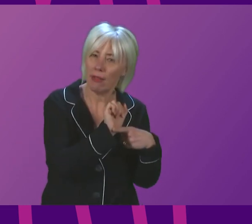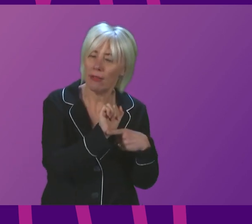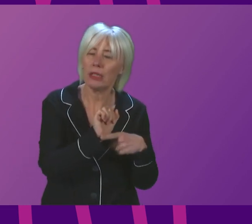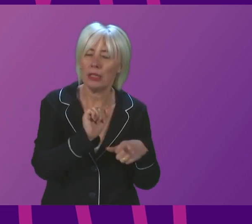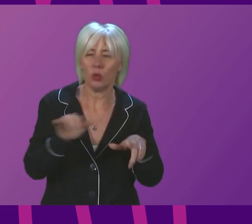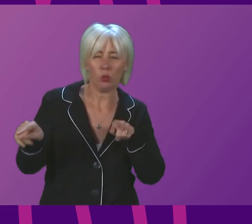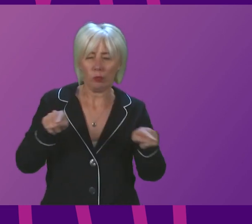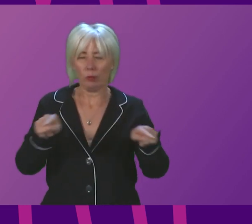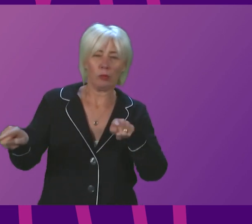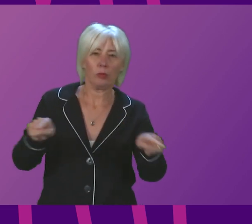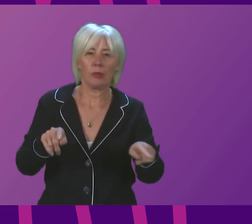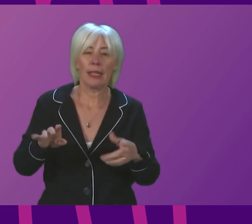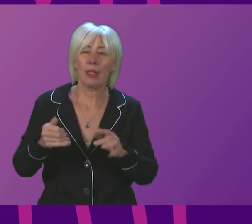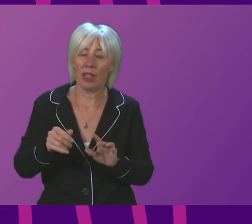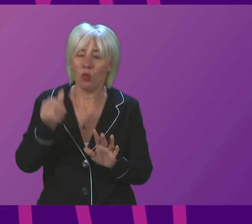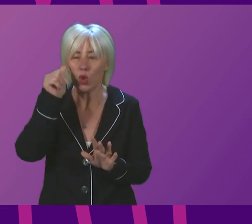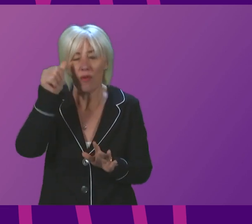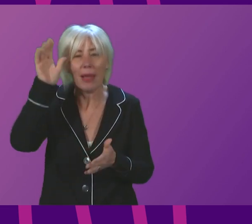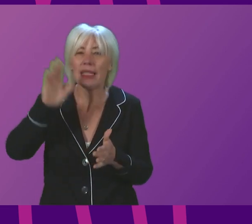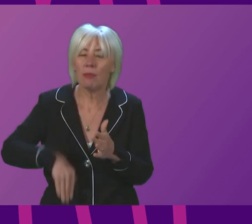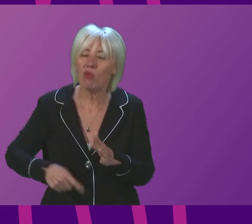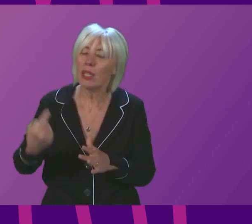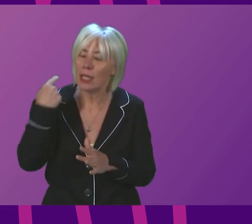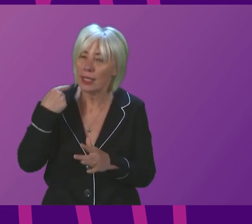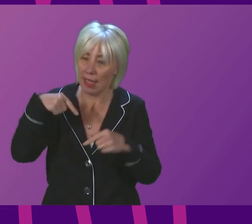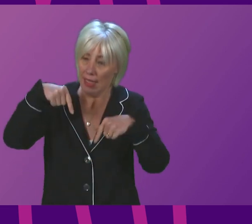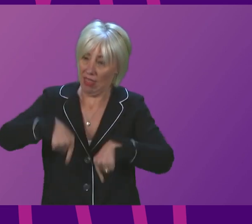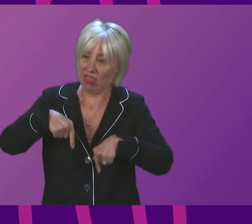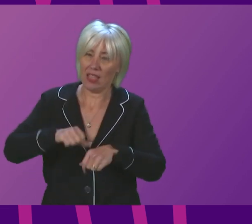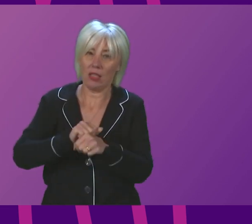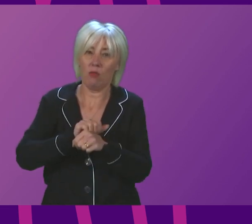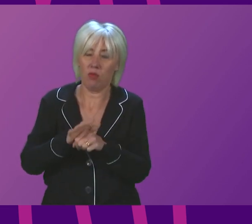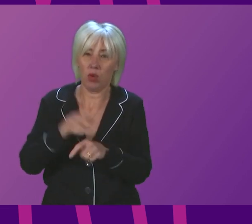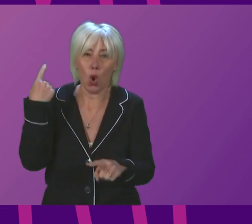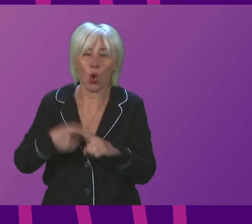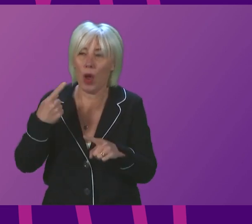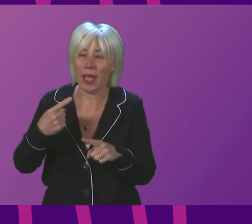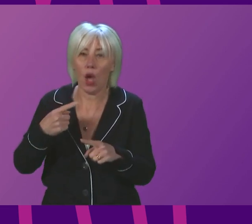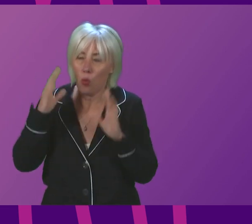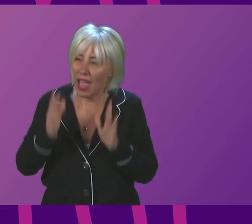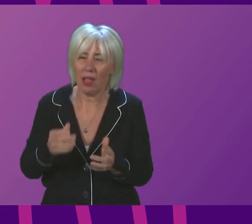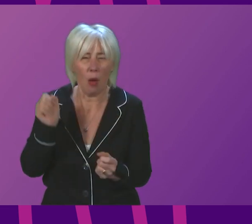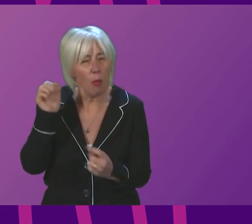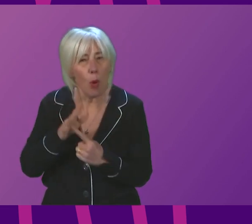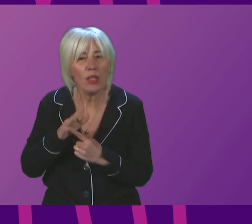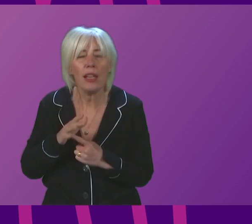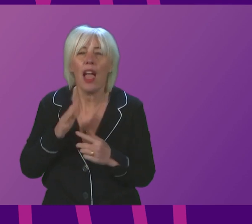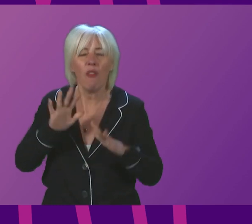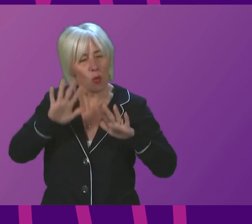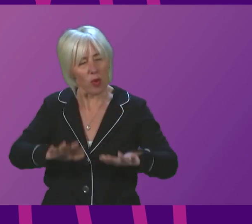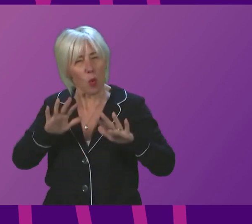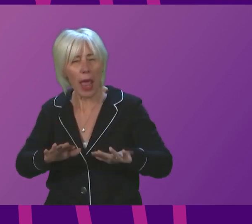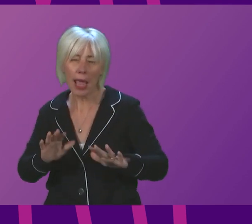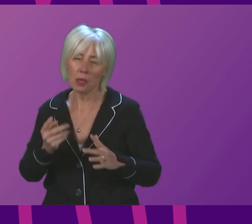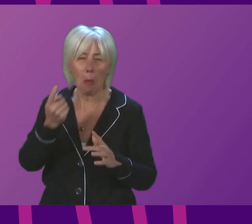experience, sometimes bitter experience that with an infectious virus, acting quickly can be vital. If we wait too long for